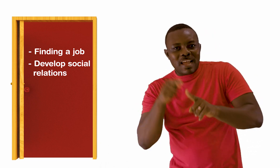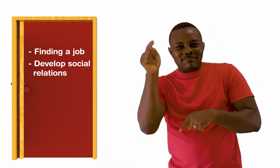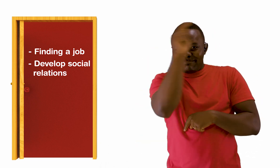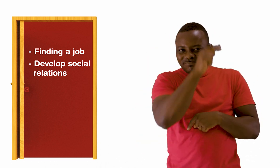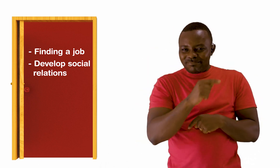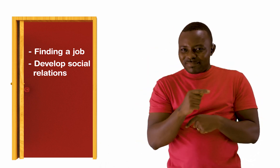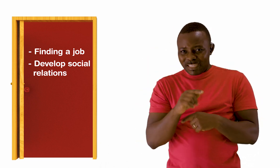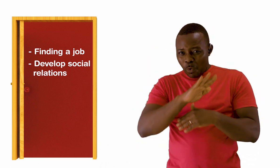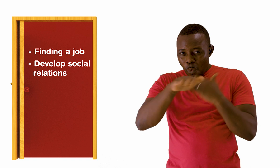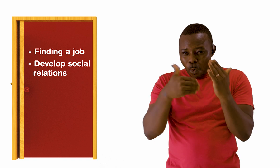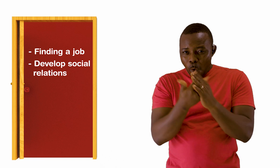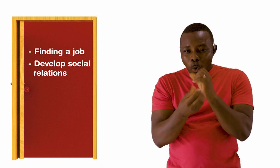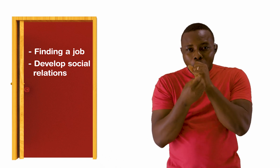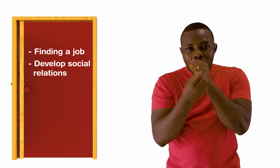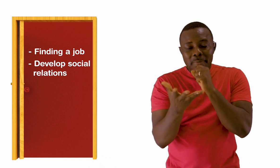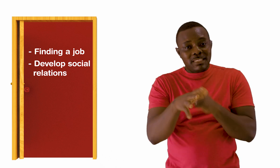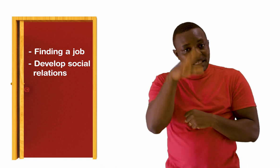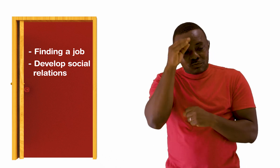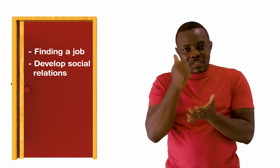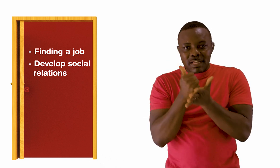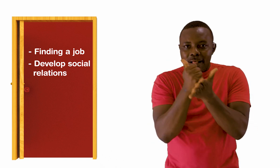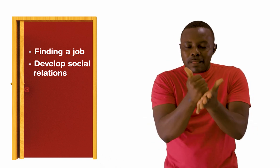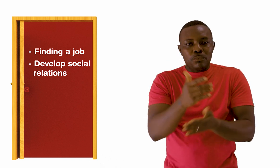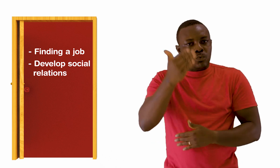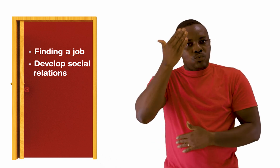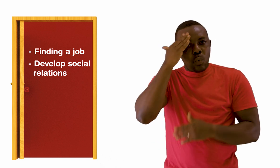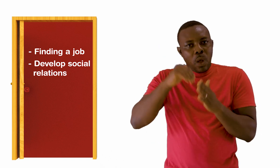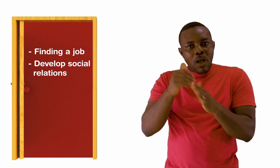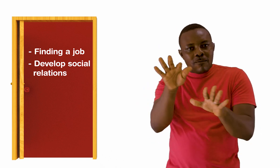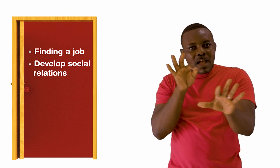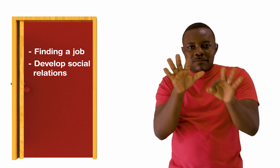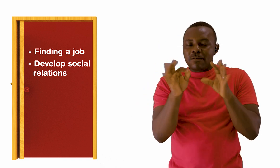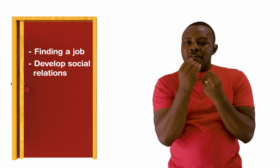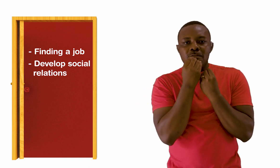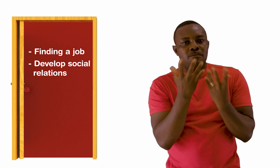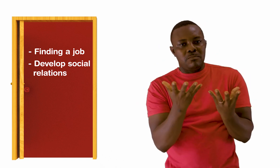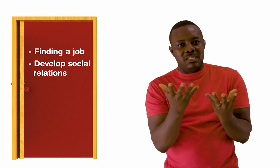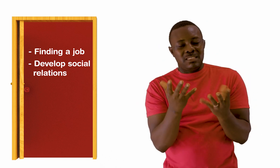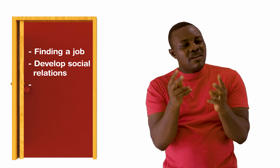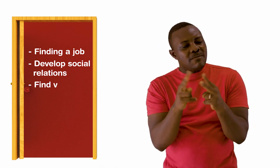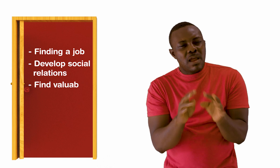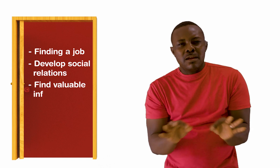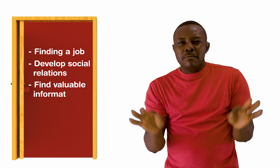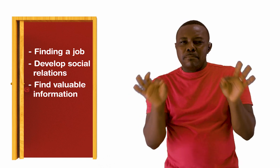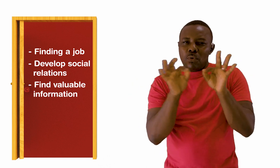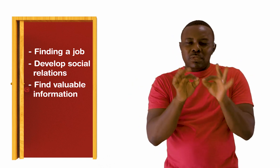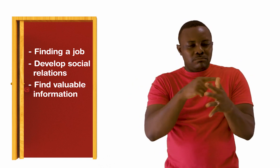communicate with new friends around the world. Media literacy can help you find valuable information. You can benefit a lot from all